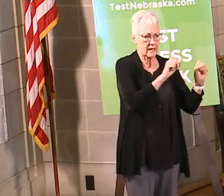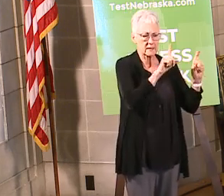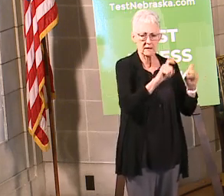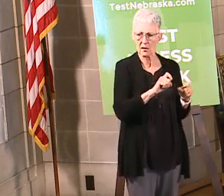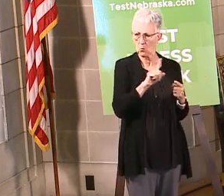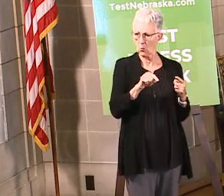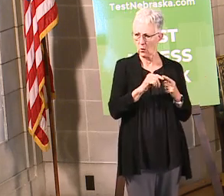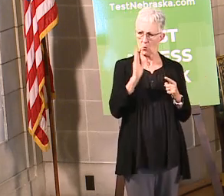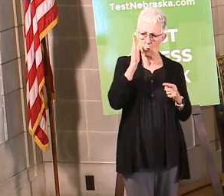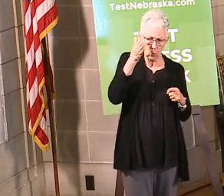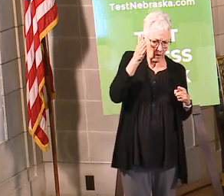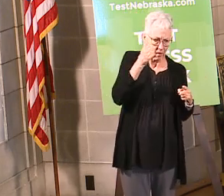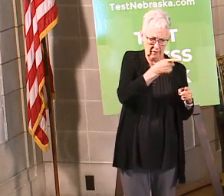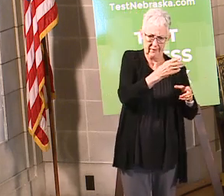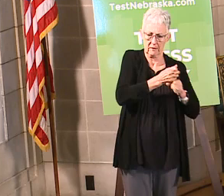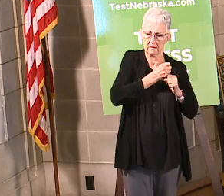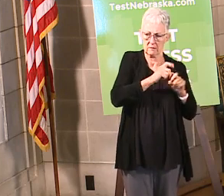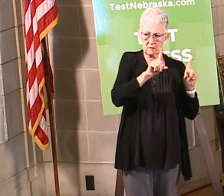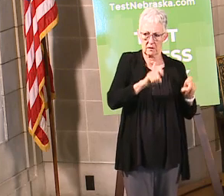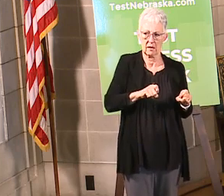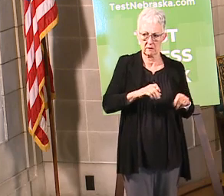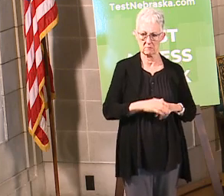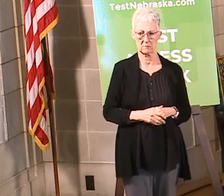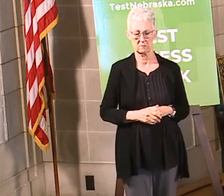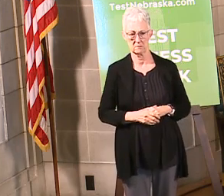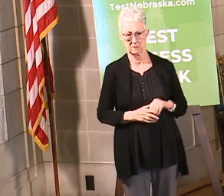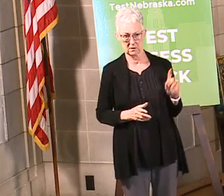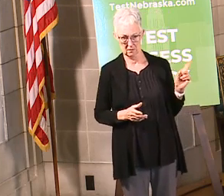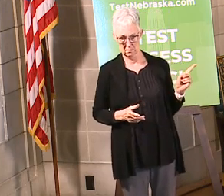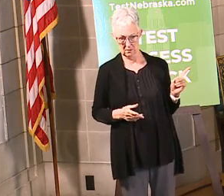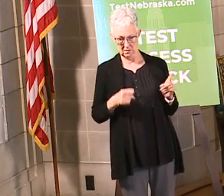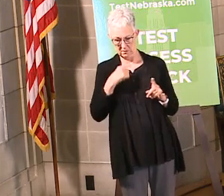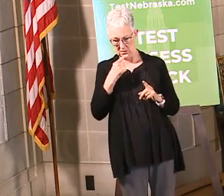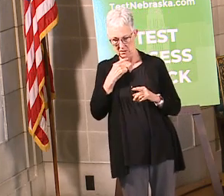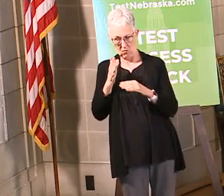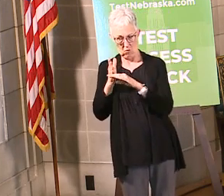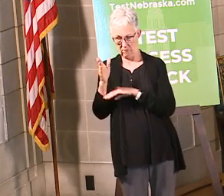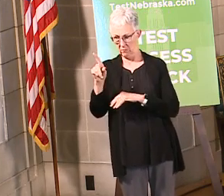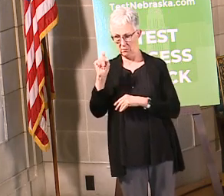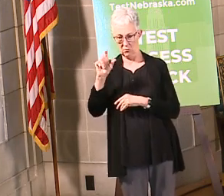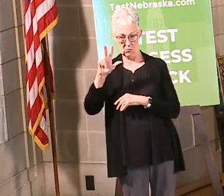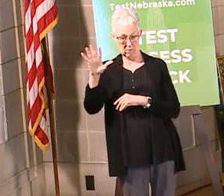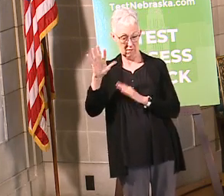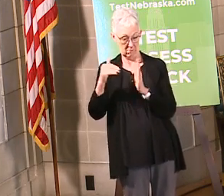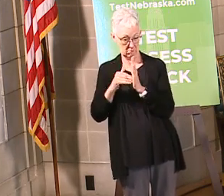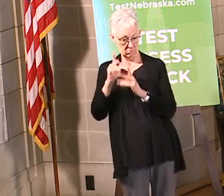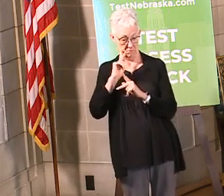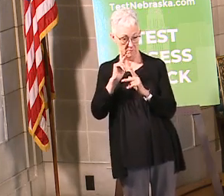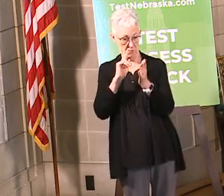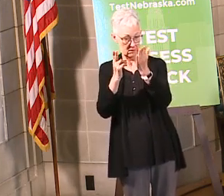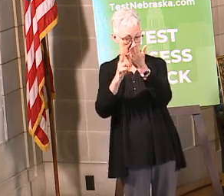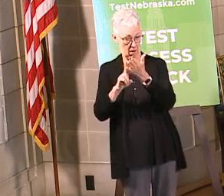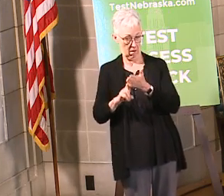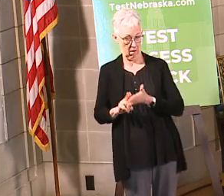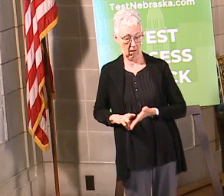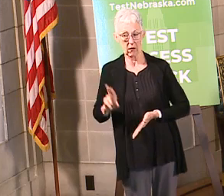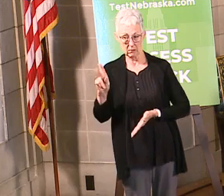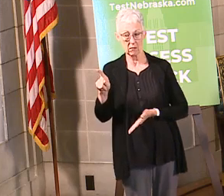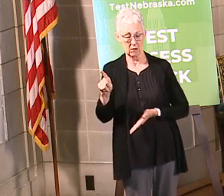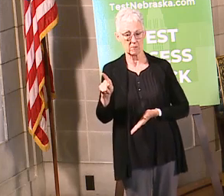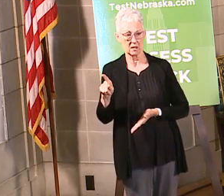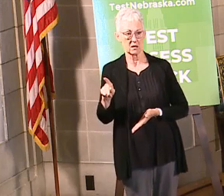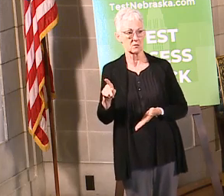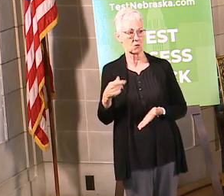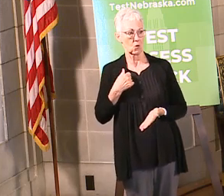There's lots of people. I think we've talked about over 135,000 people have signed up. It's probably more now. So lots of people. Again,